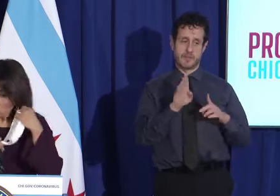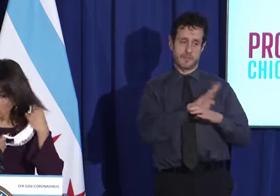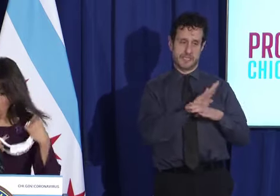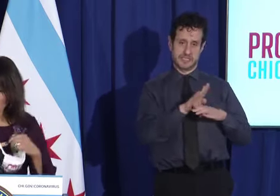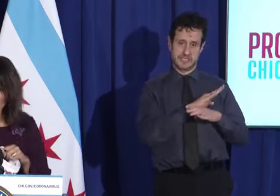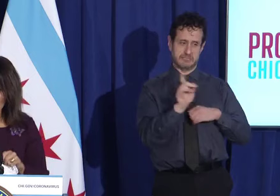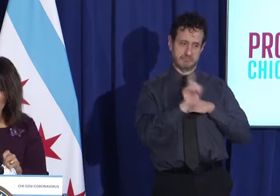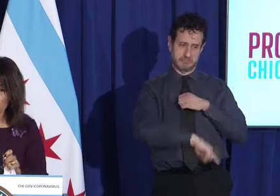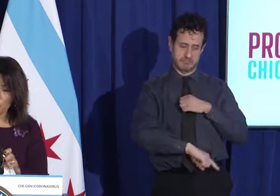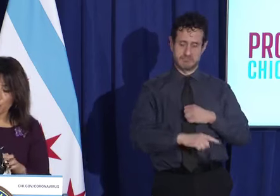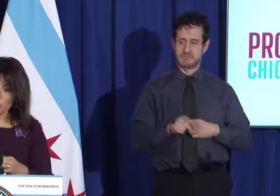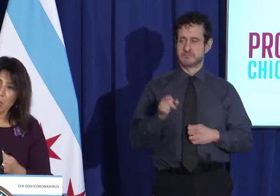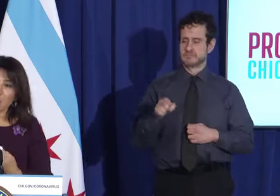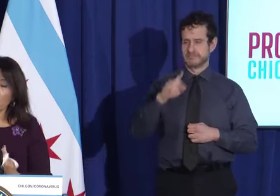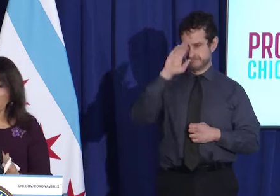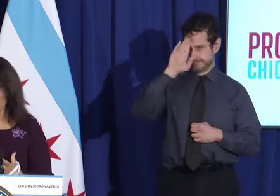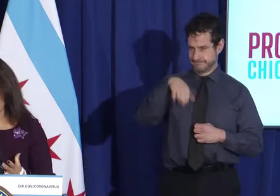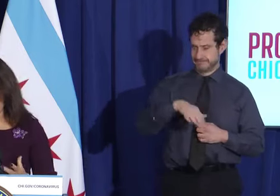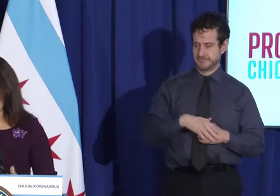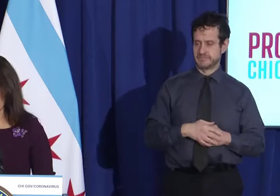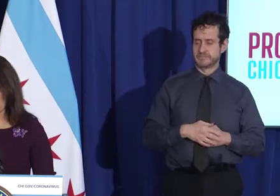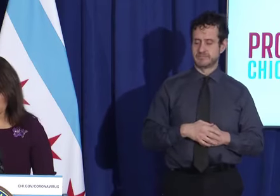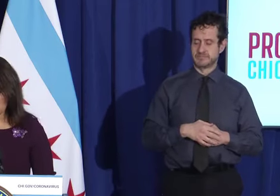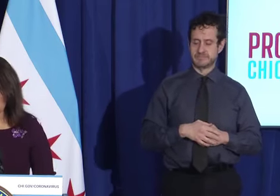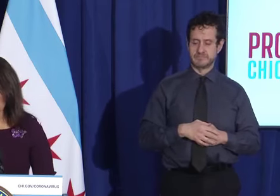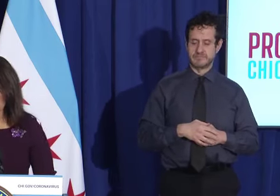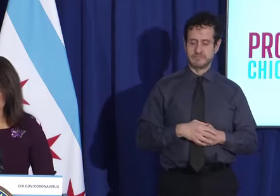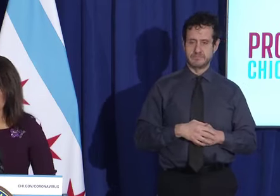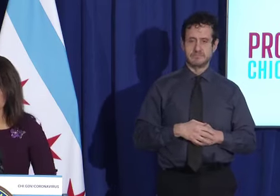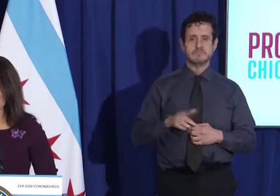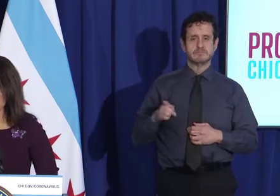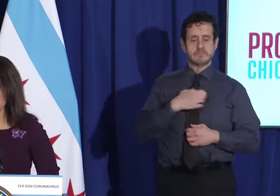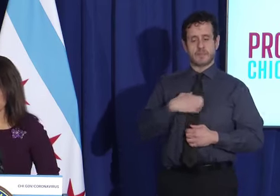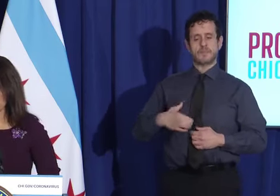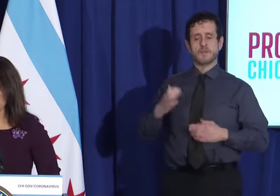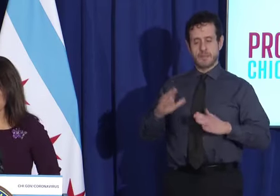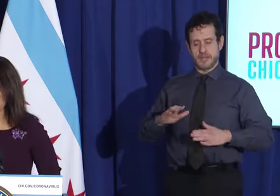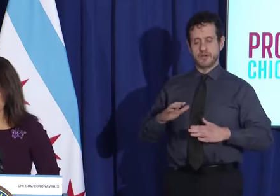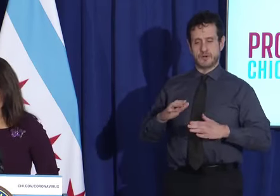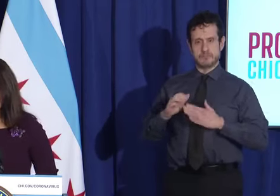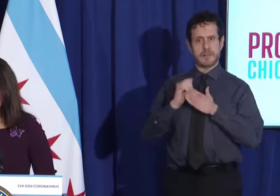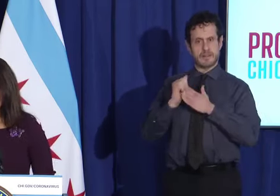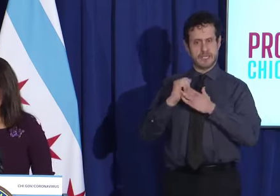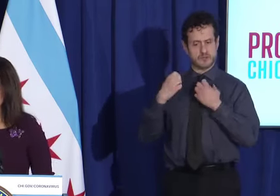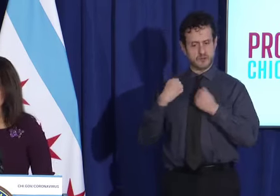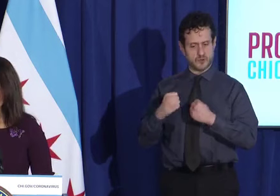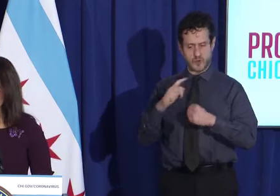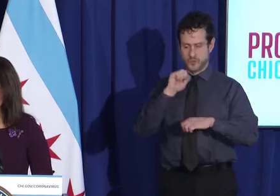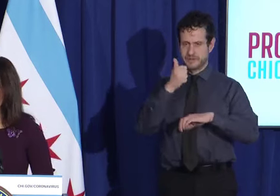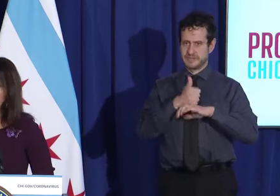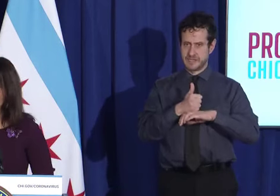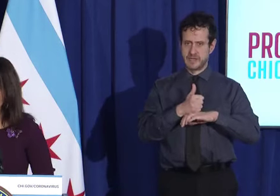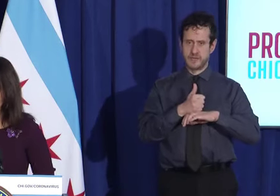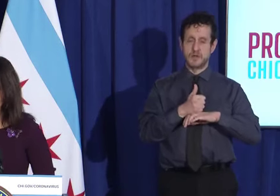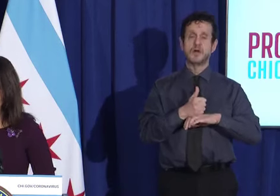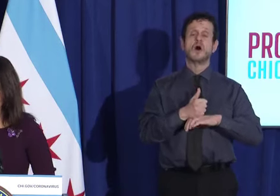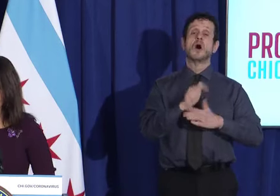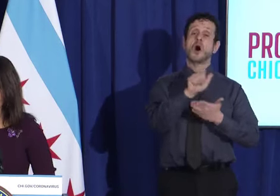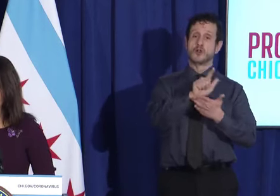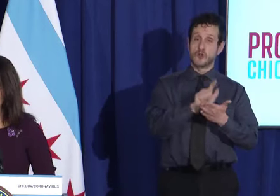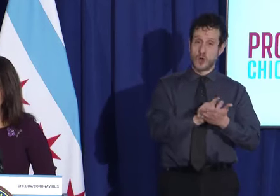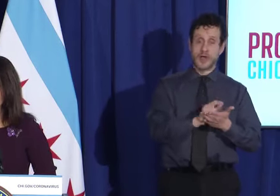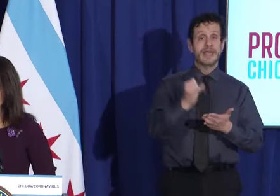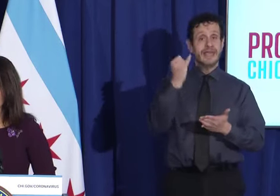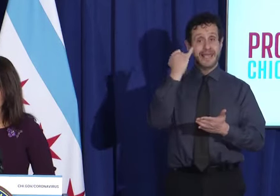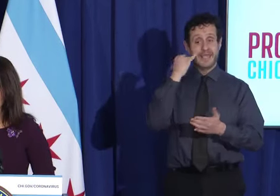So, as you know, we have, under the mayor's leadership, established an anti-retaliation ordinance, for which we have already been